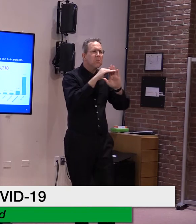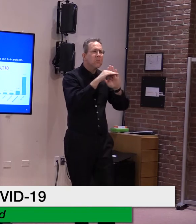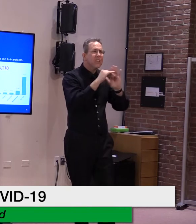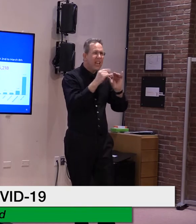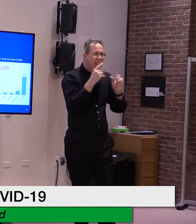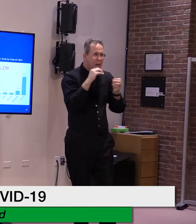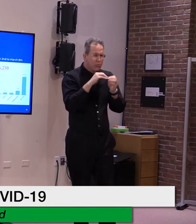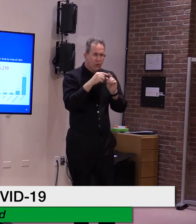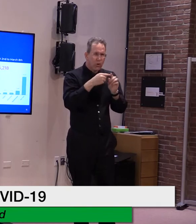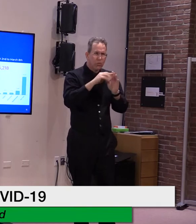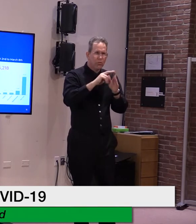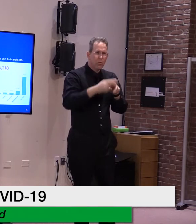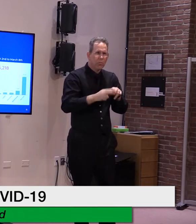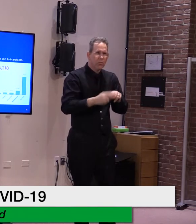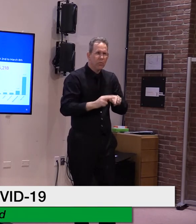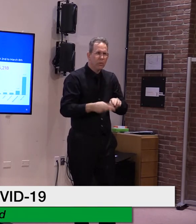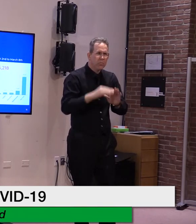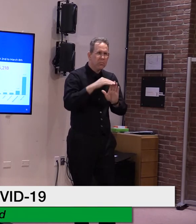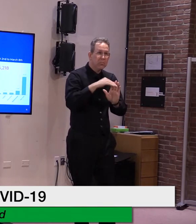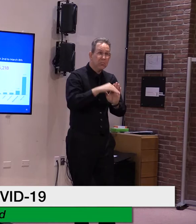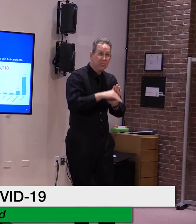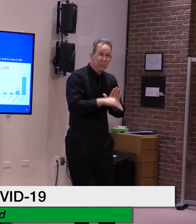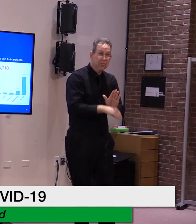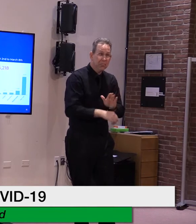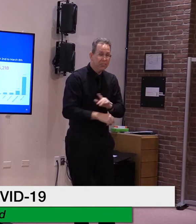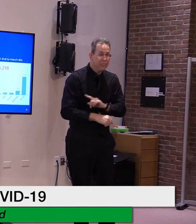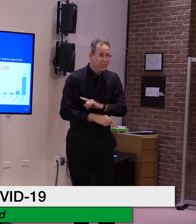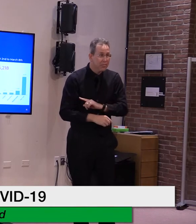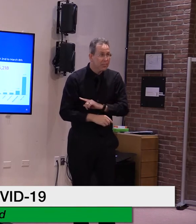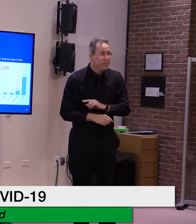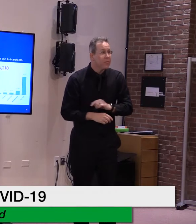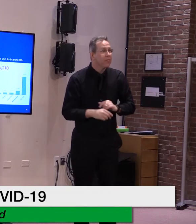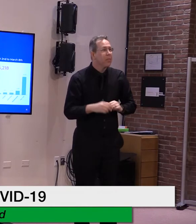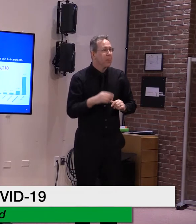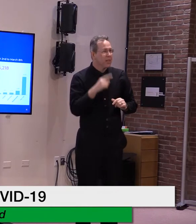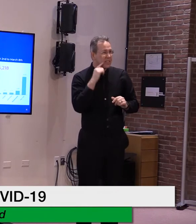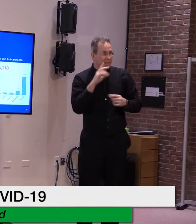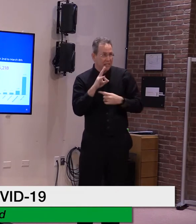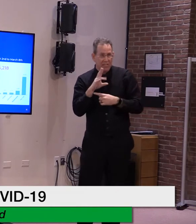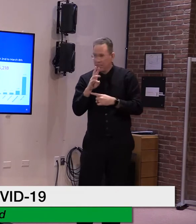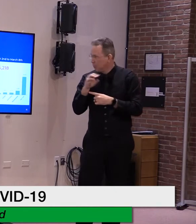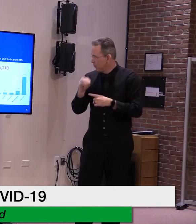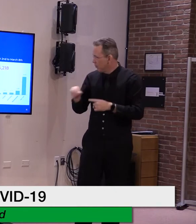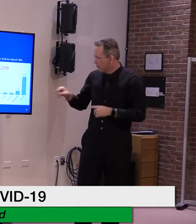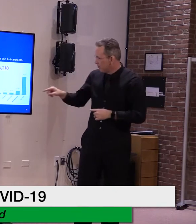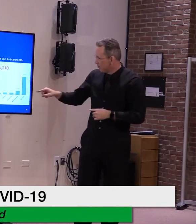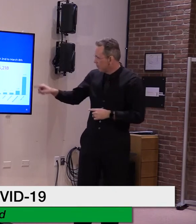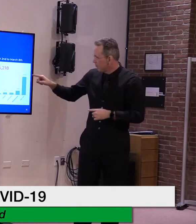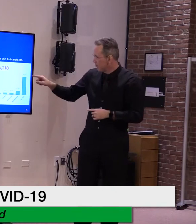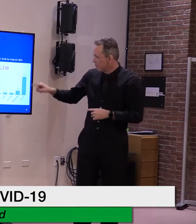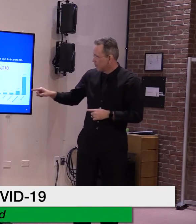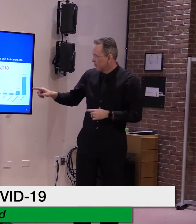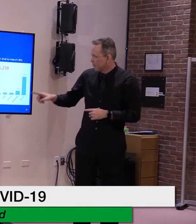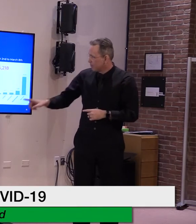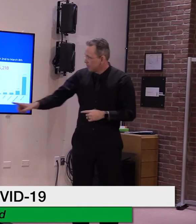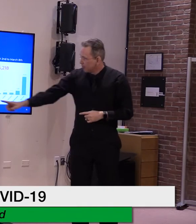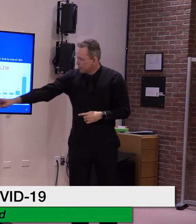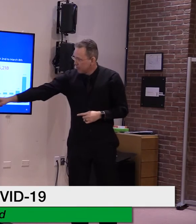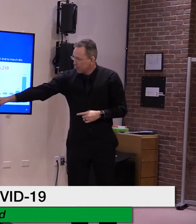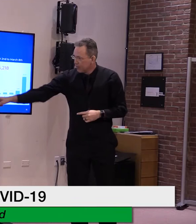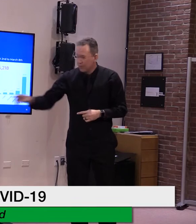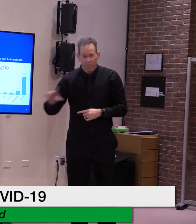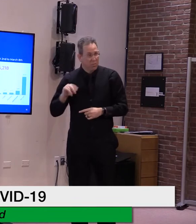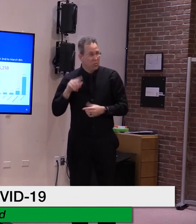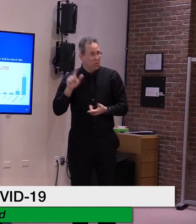decrease again, with the region reporting 76,000 new cases this week, an 8% decrease compared to last week.